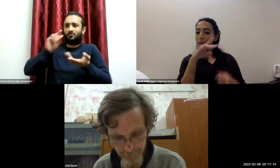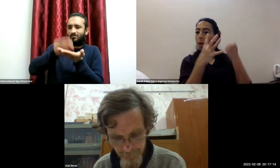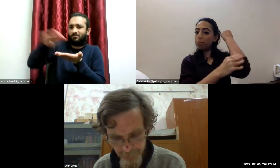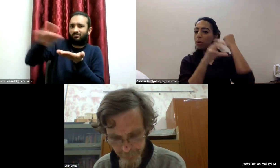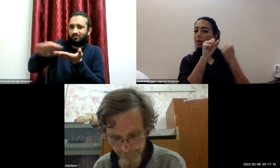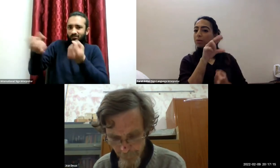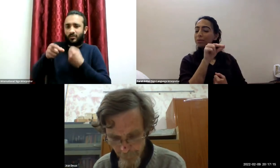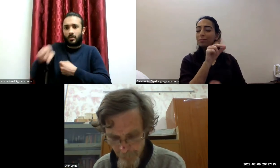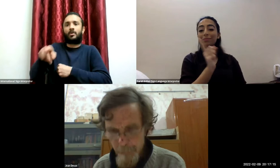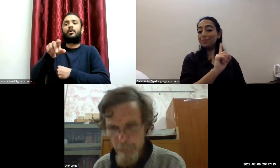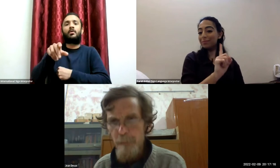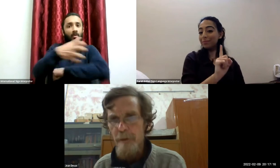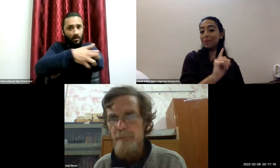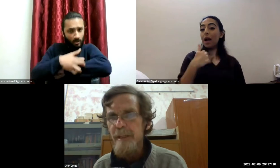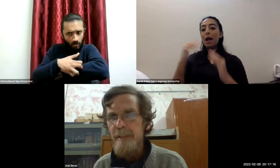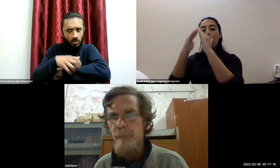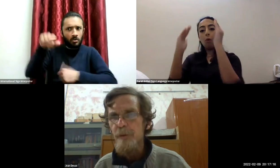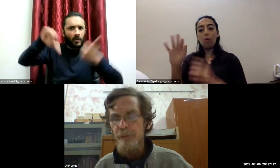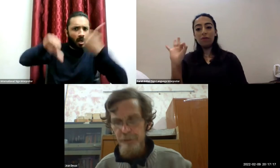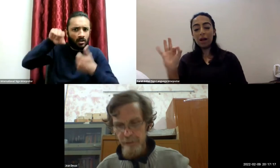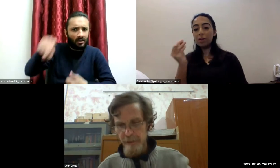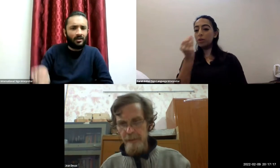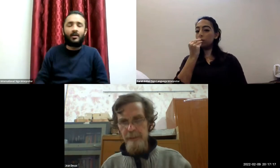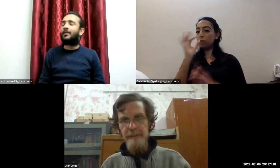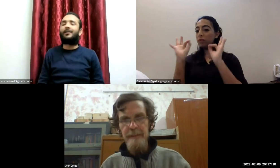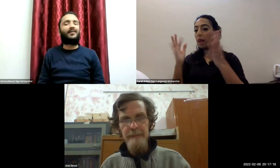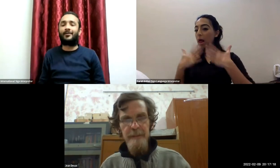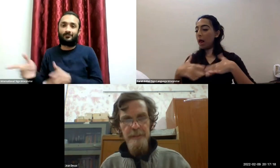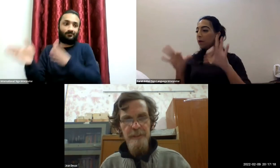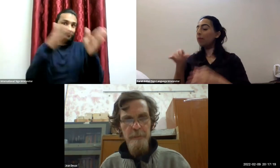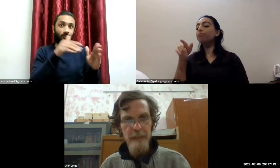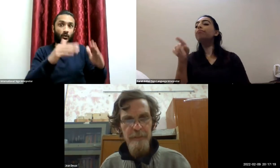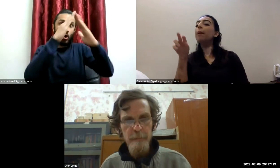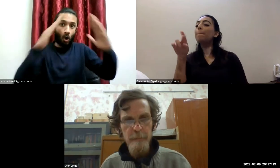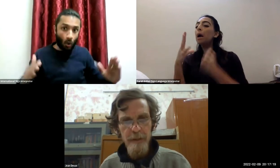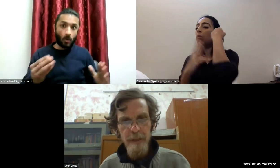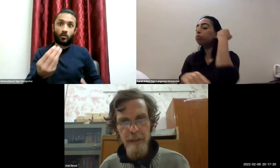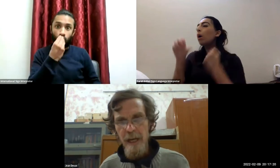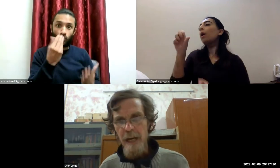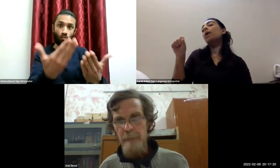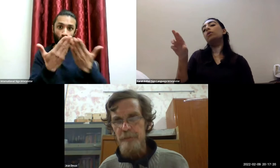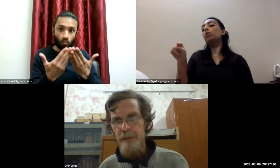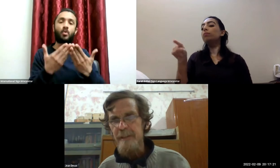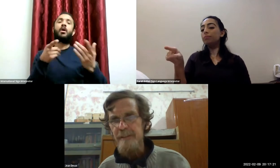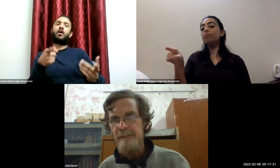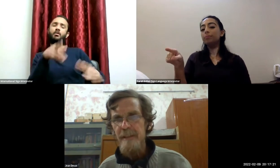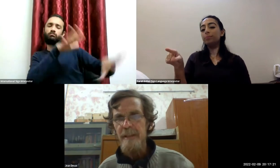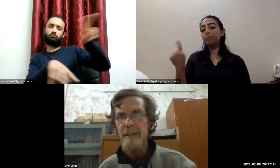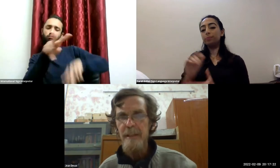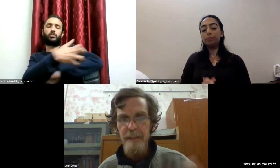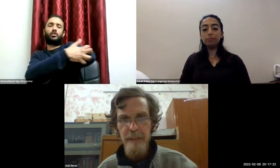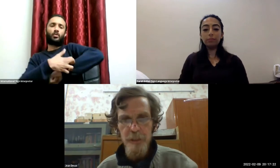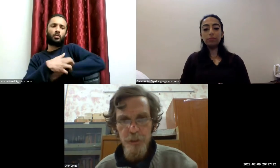living conditions but the problem with that approach is that there is some inevitable arbitrariness